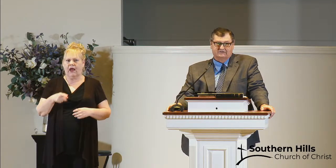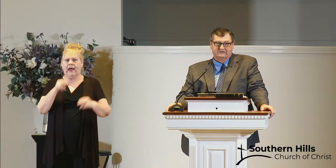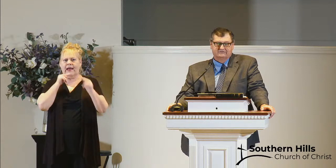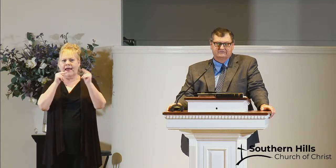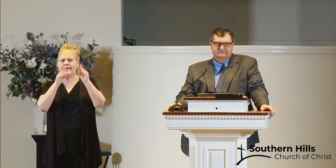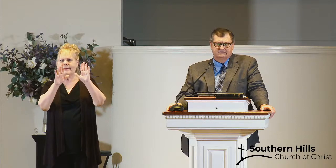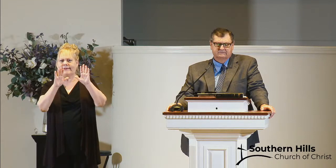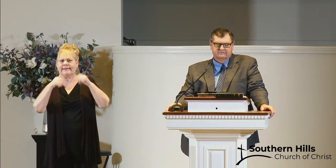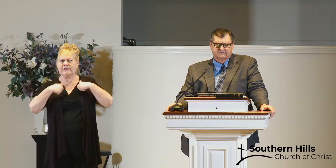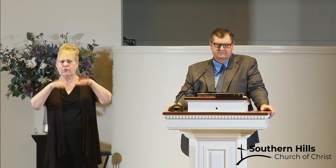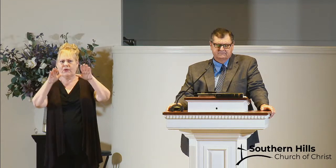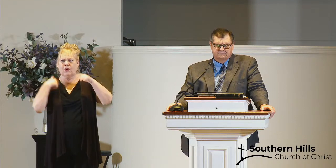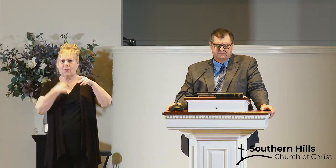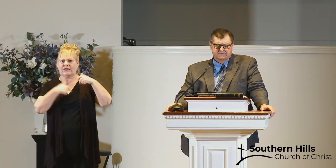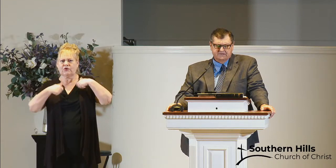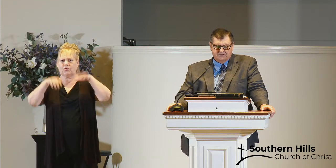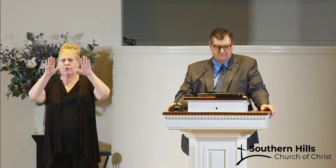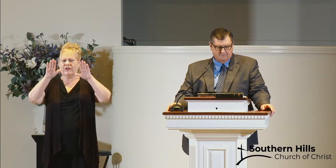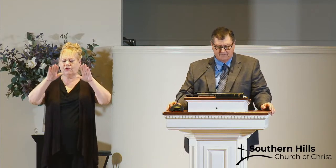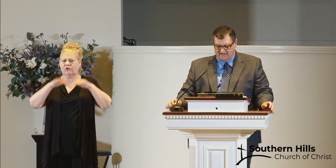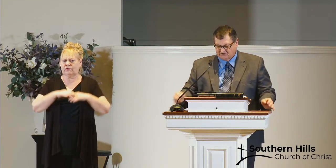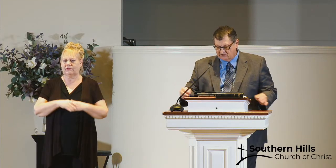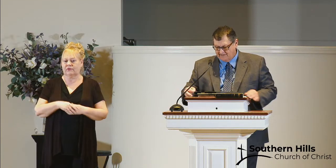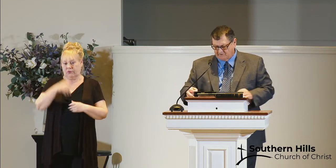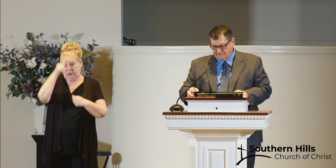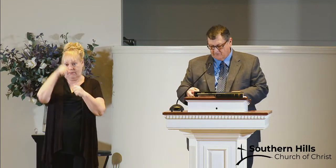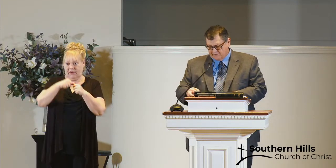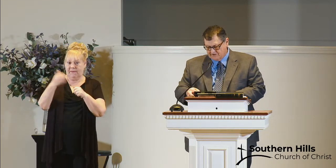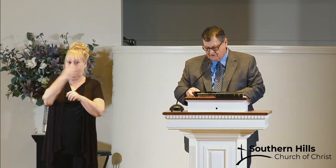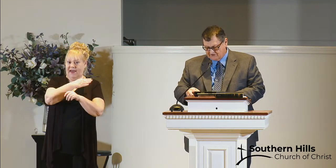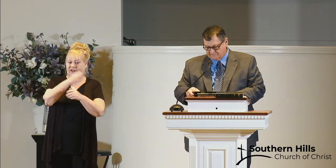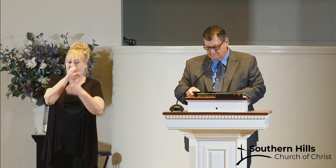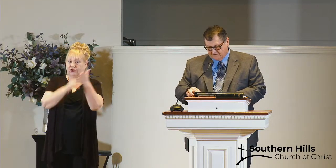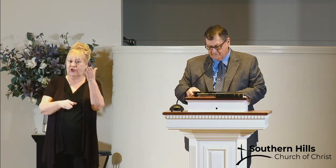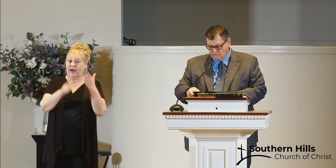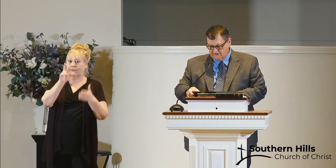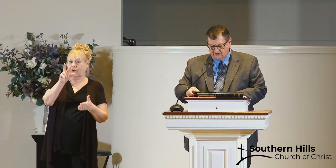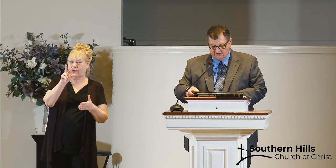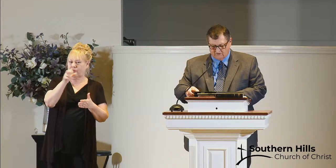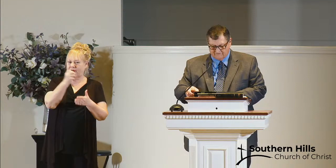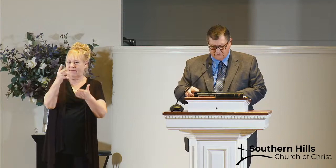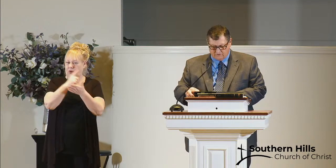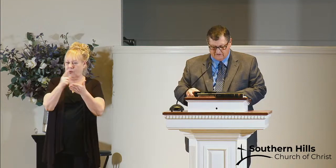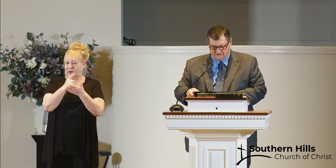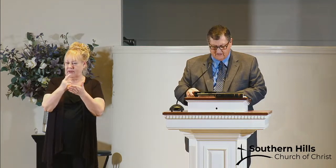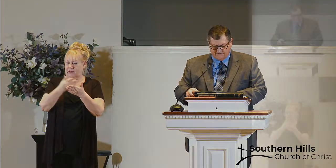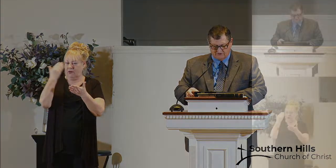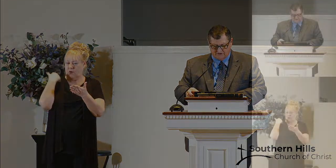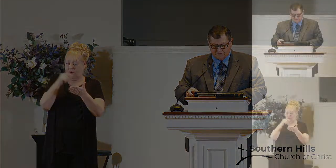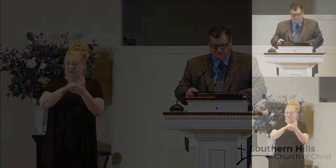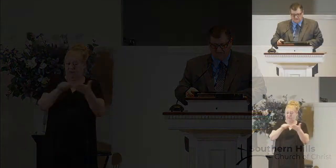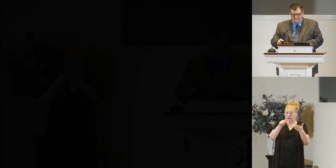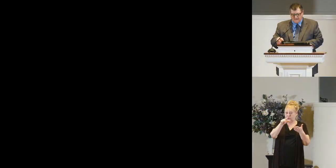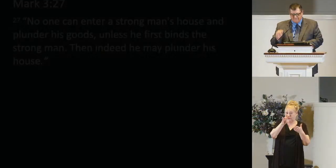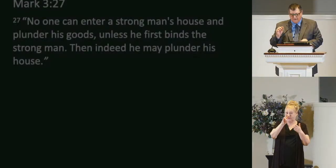surrender you remember back in chapter three just a few weeks ago in verse 27 jesus said no